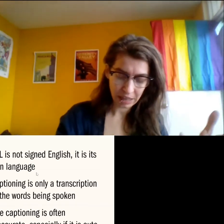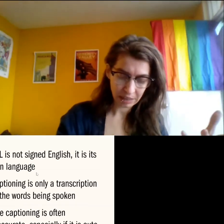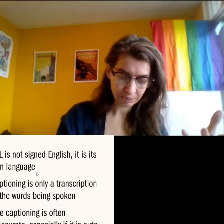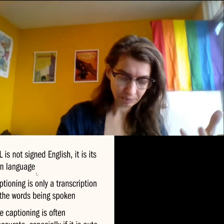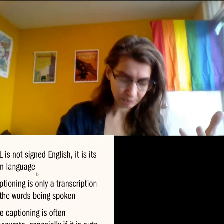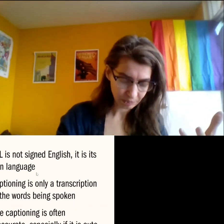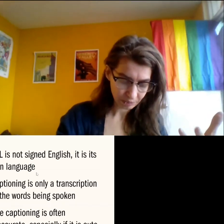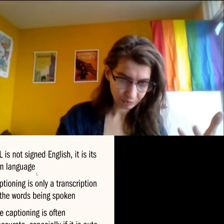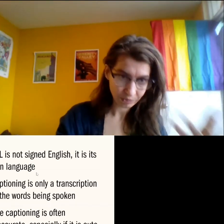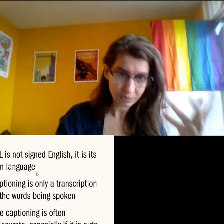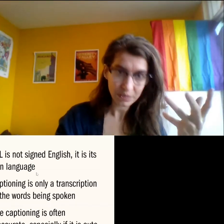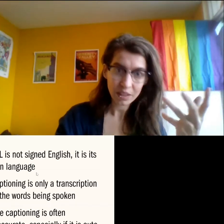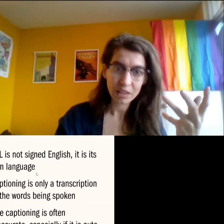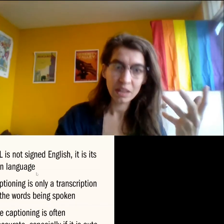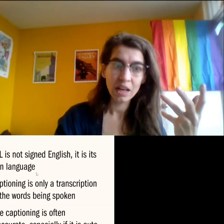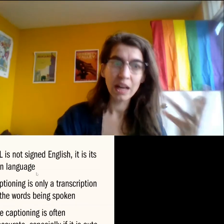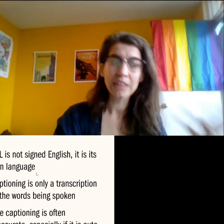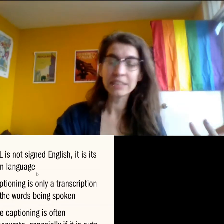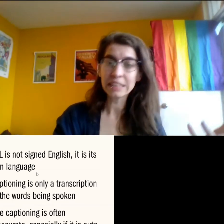and, um,